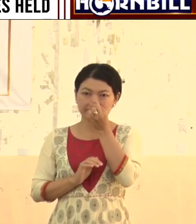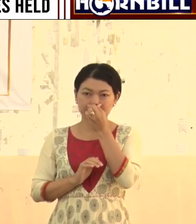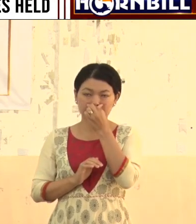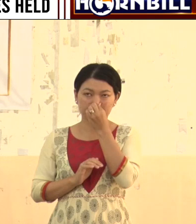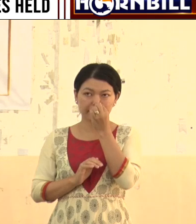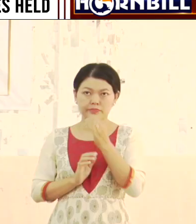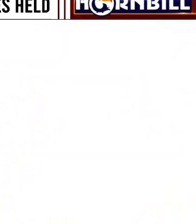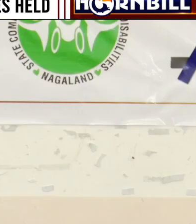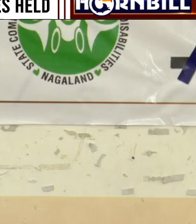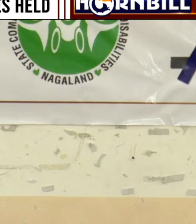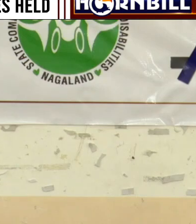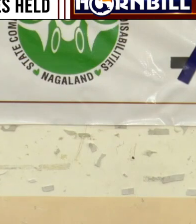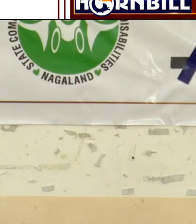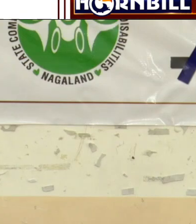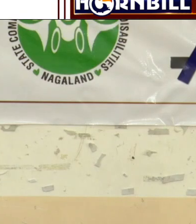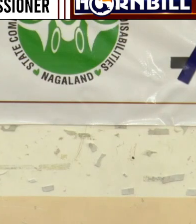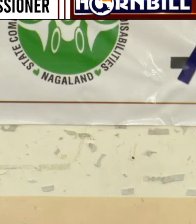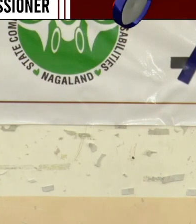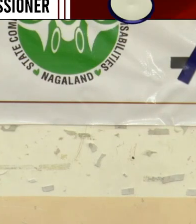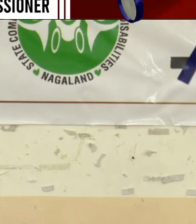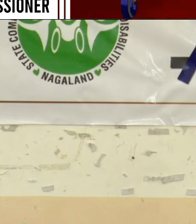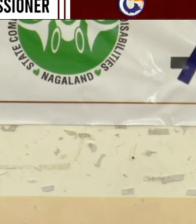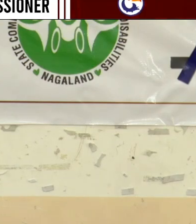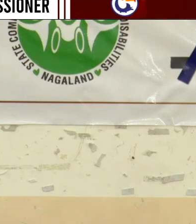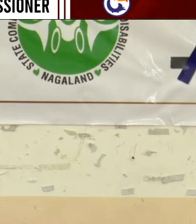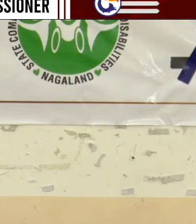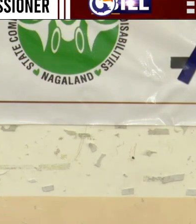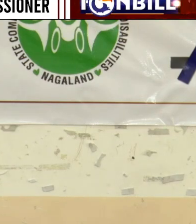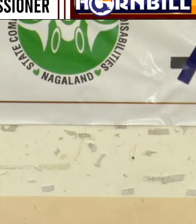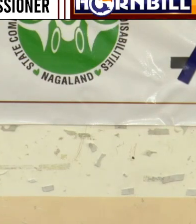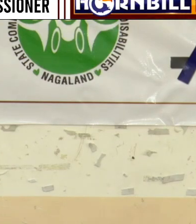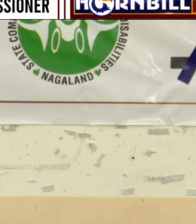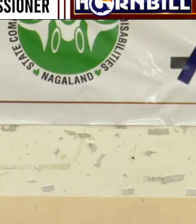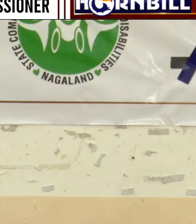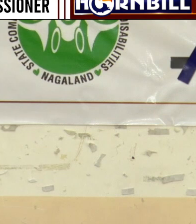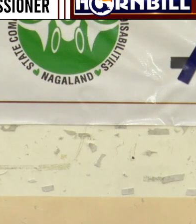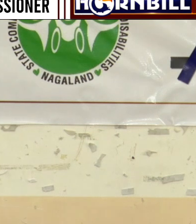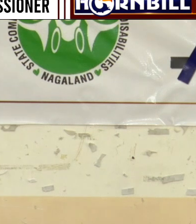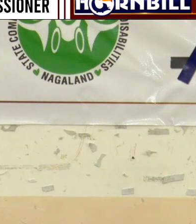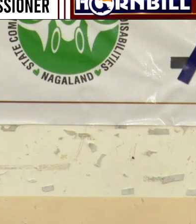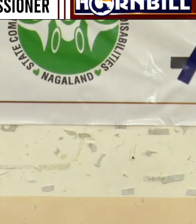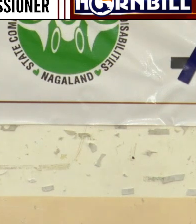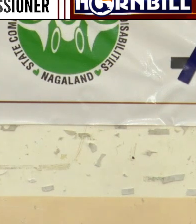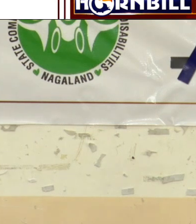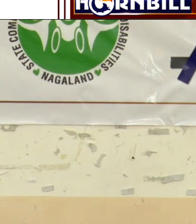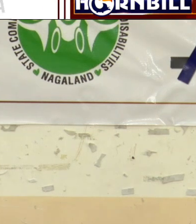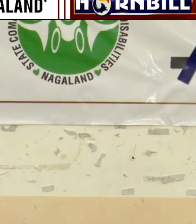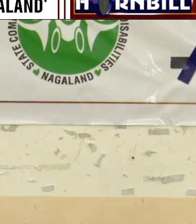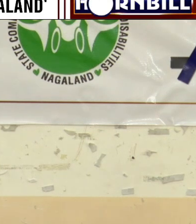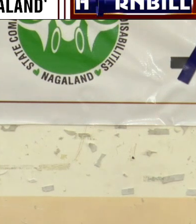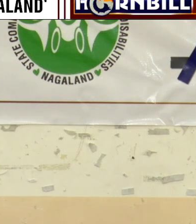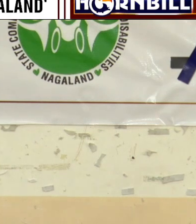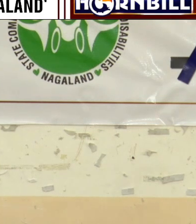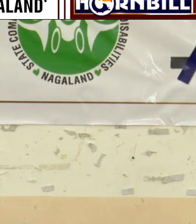important. I have come here to learn. And I have noted the